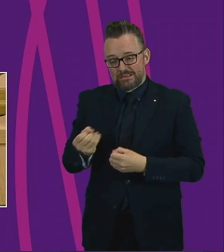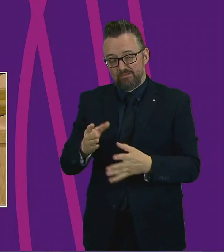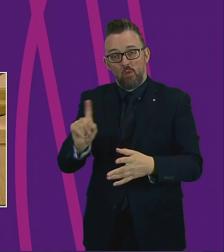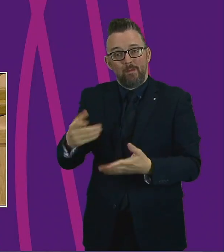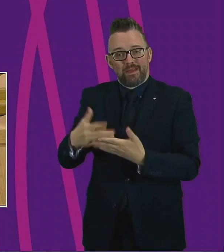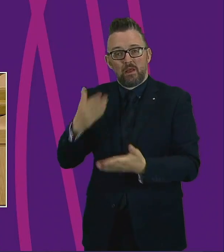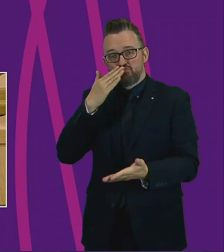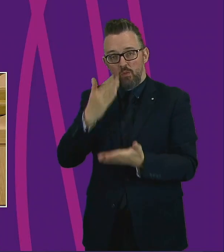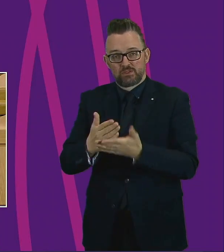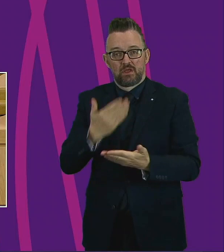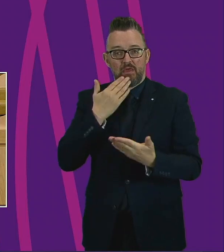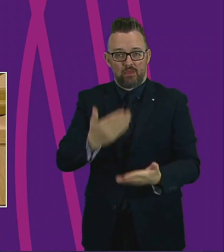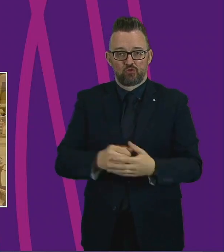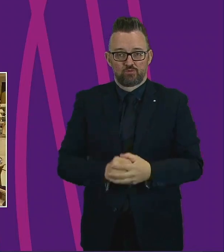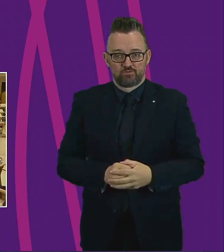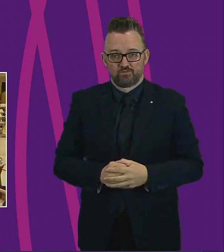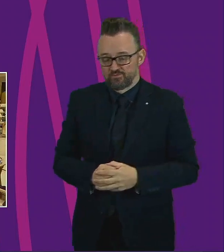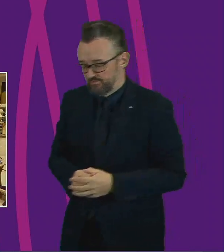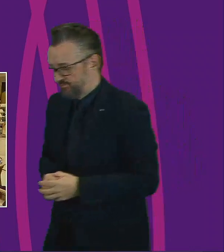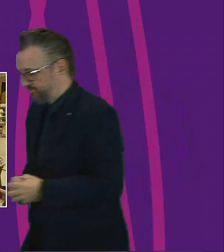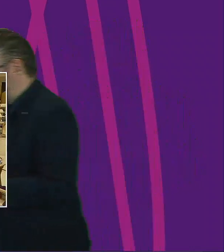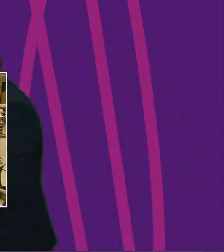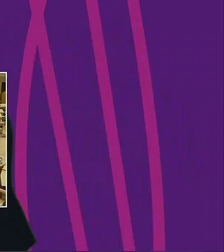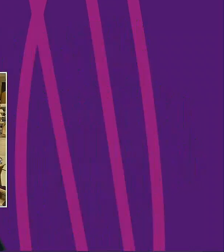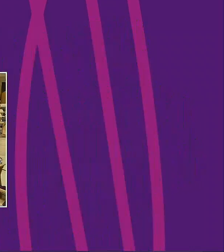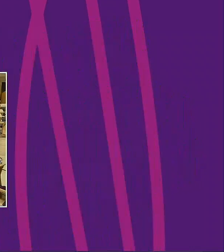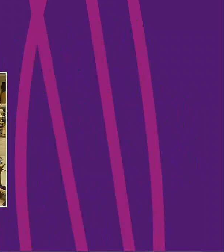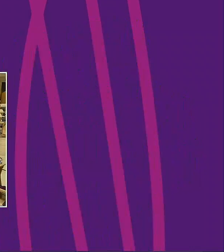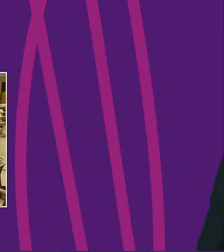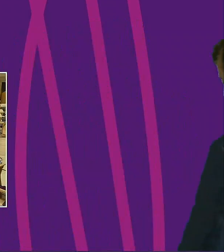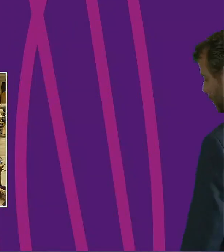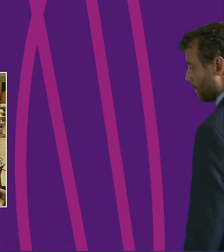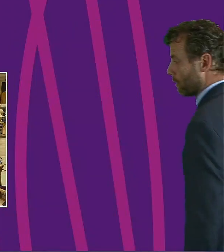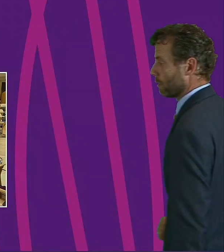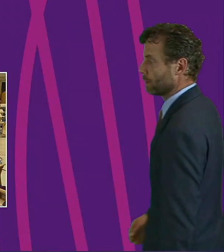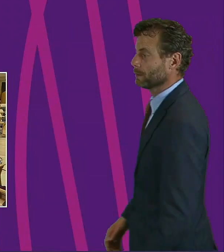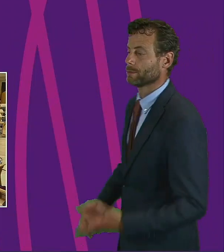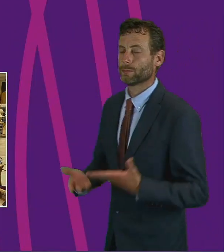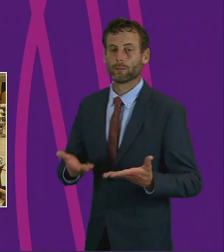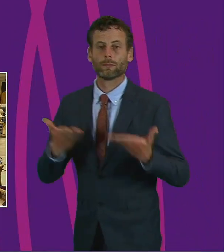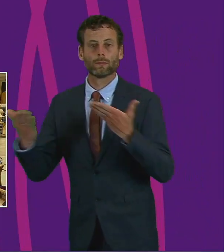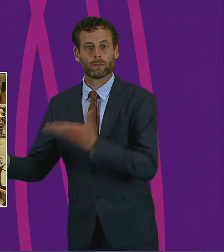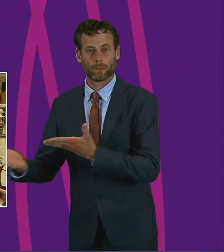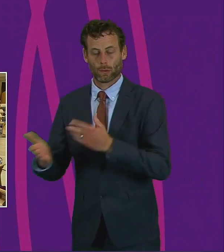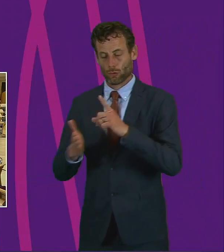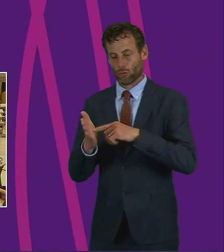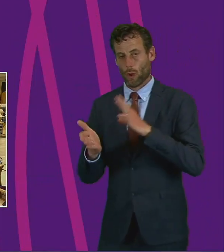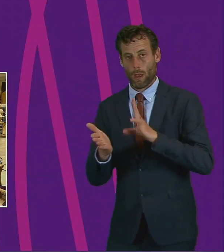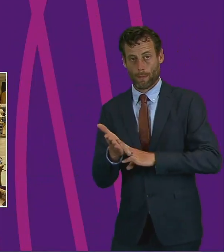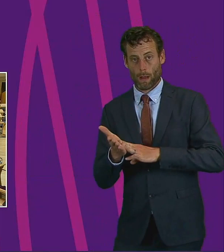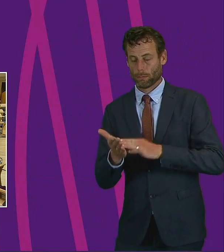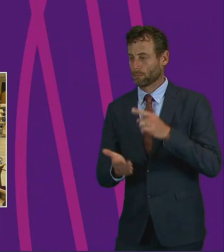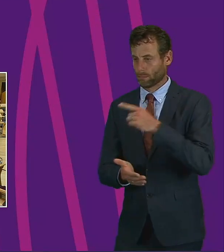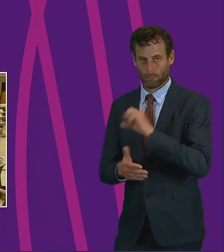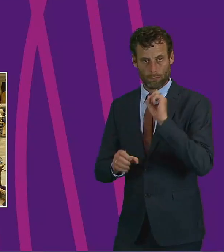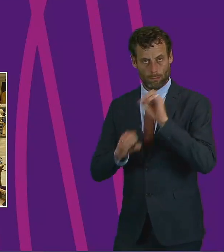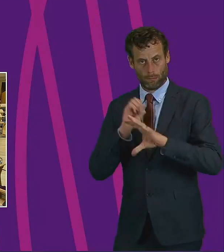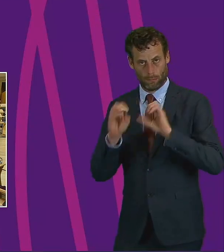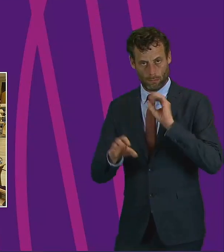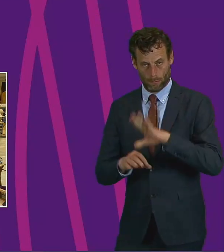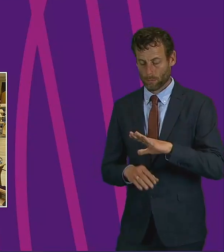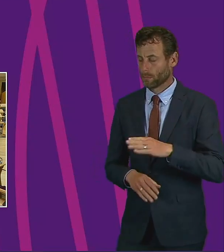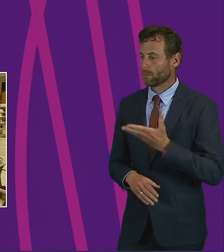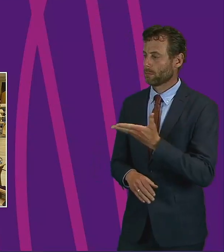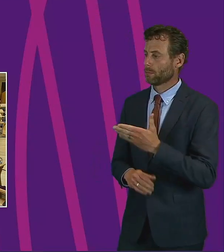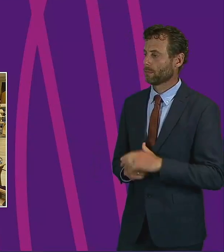they've promised. Thank you. Thank you very much. And I call Julian Martin to be followed by Finlay Carson and Mr Carson will be taking